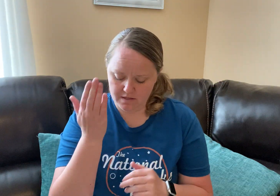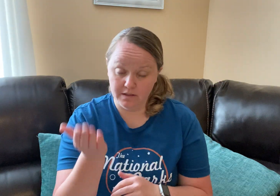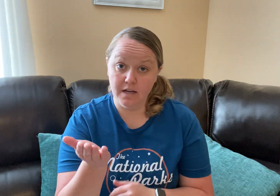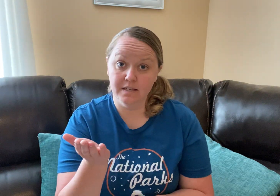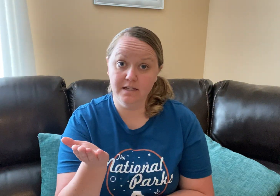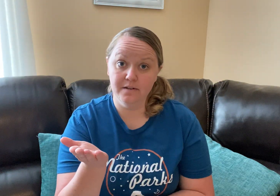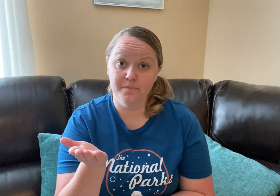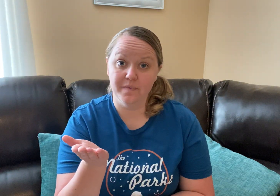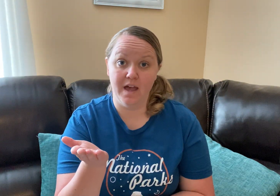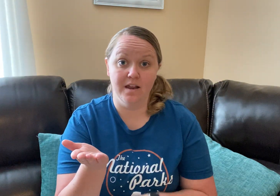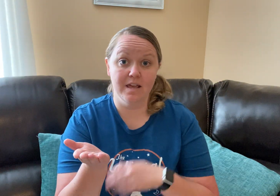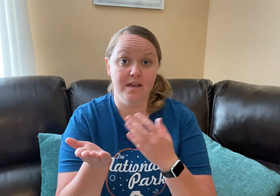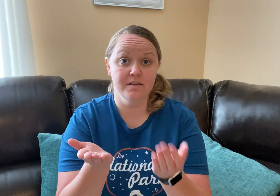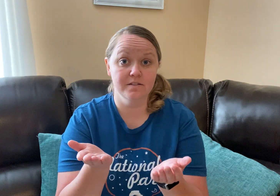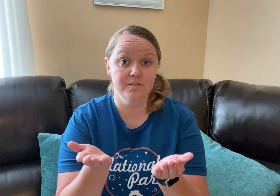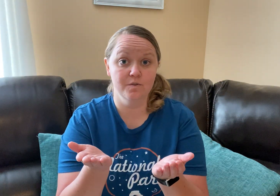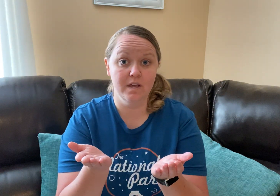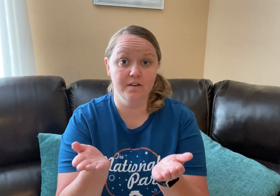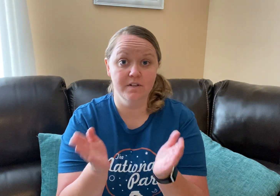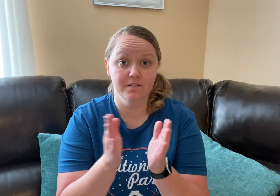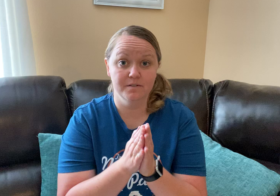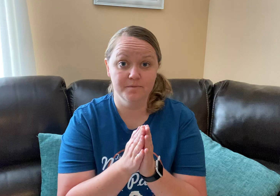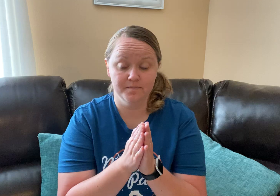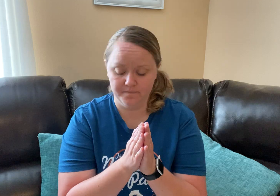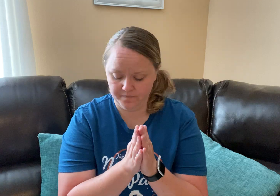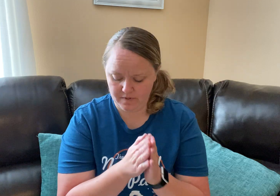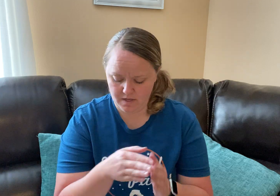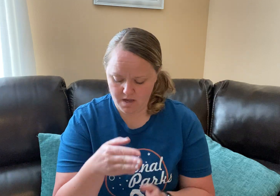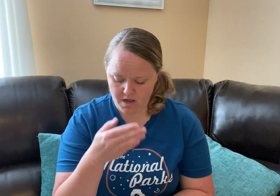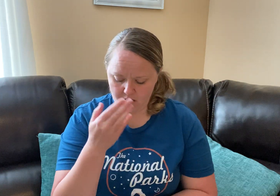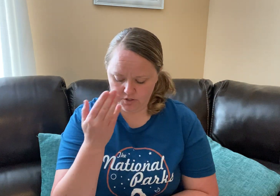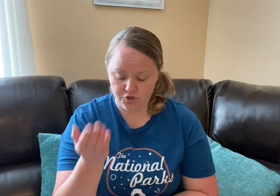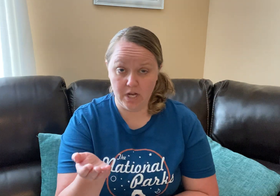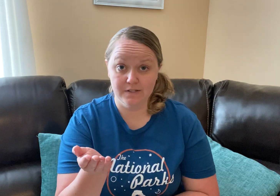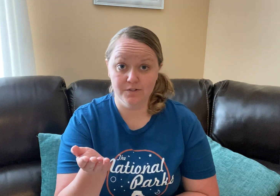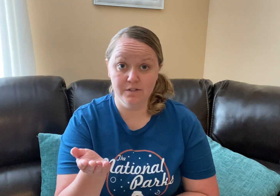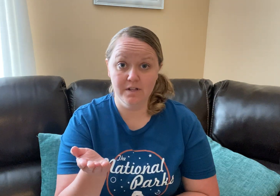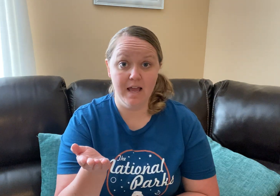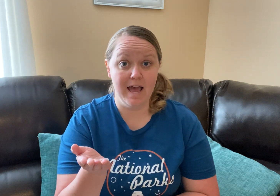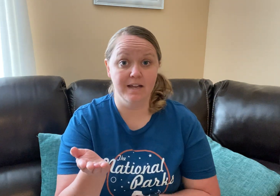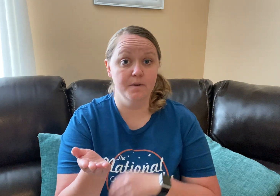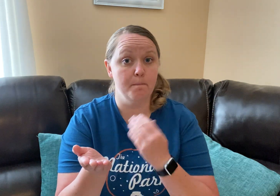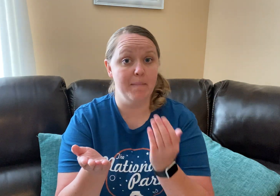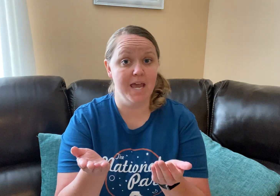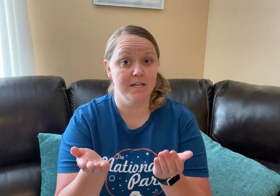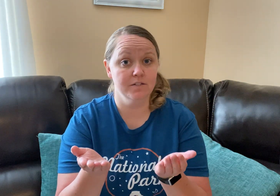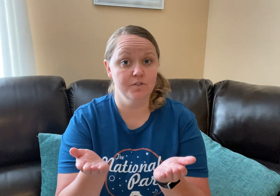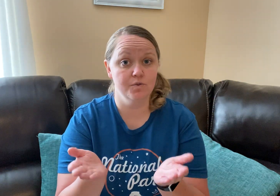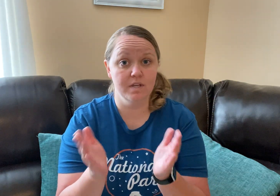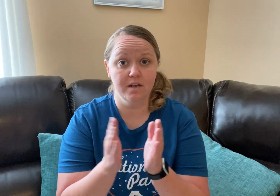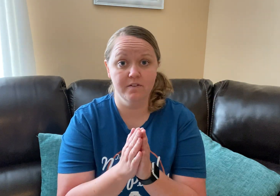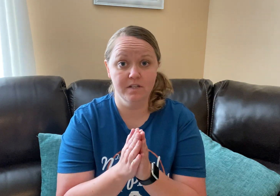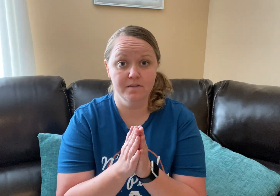Lucky, add est to the end of it. Gentle, add man to the end of it.